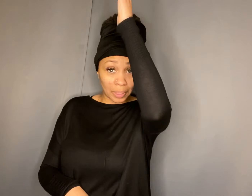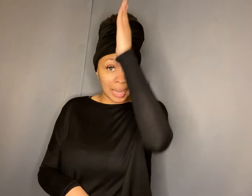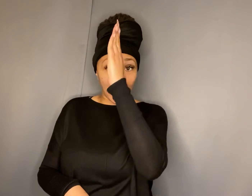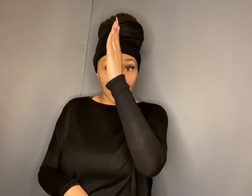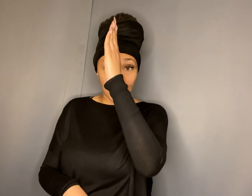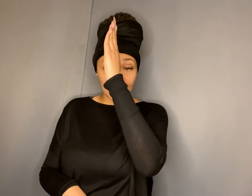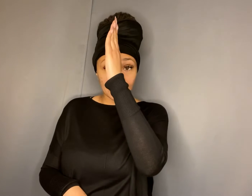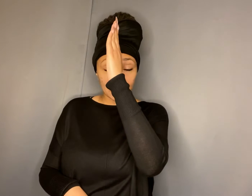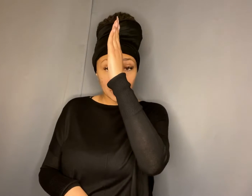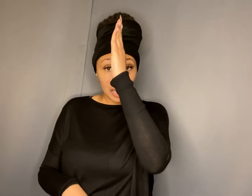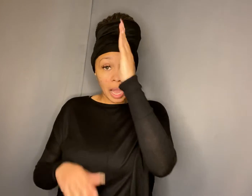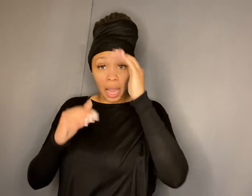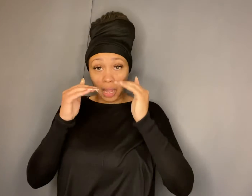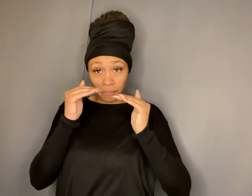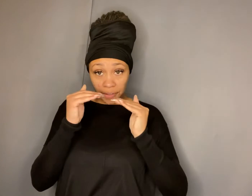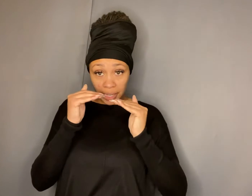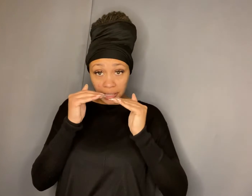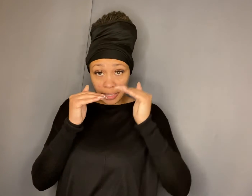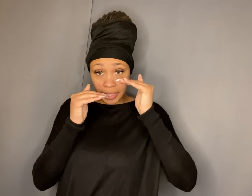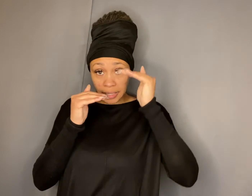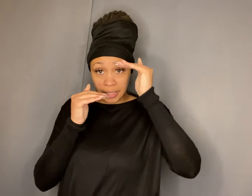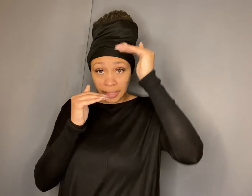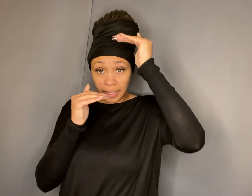god of exceedingly